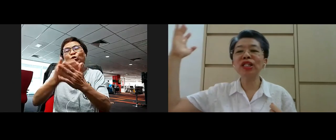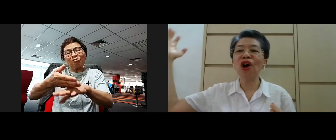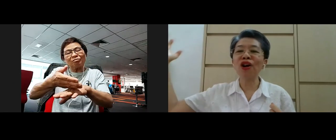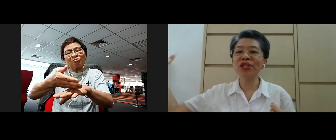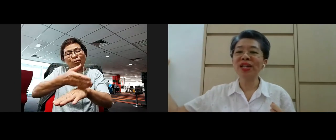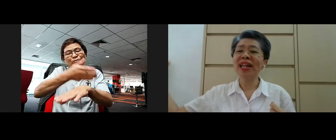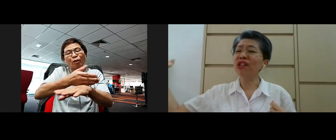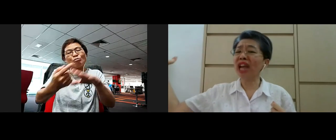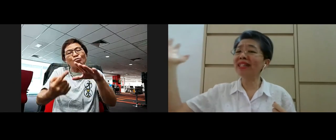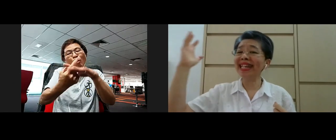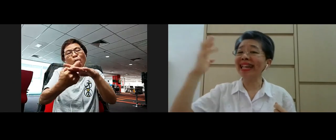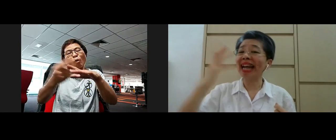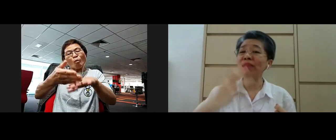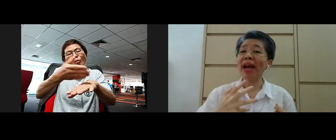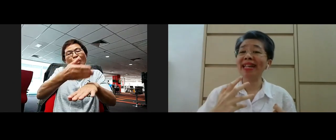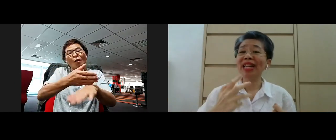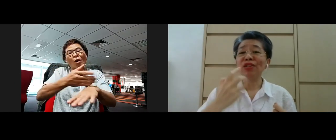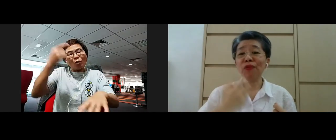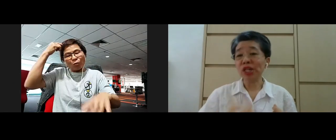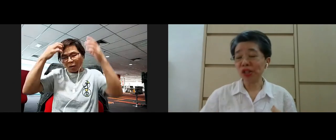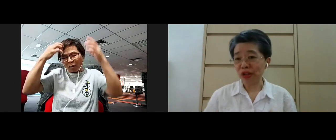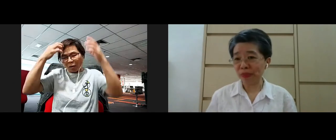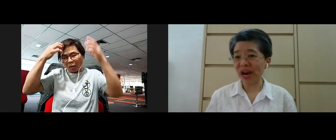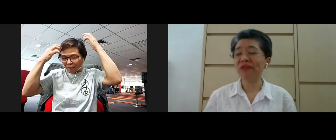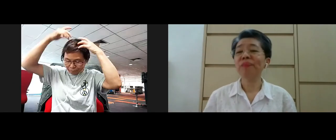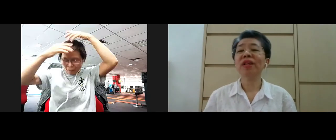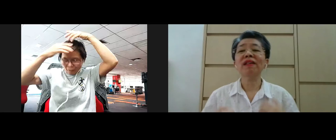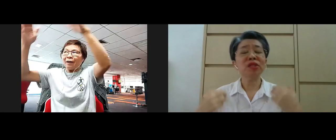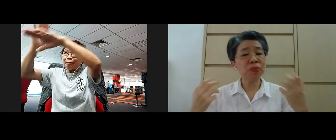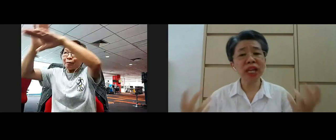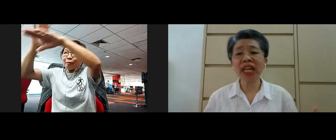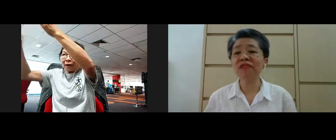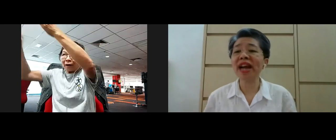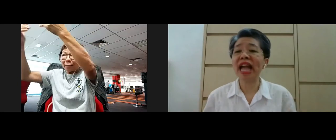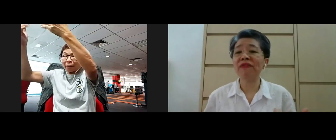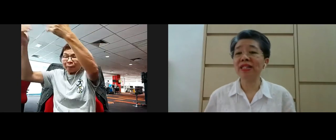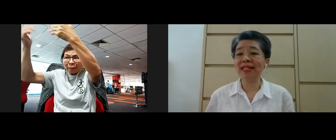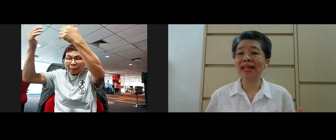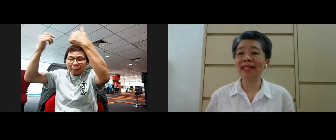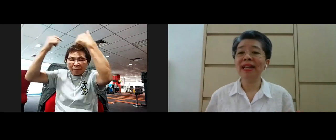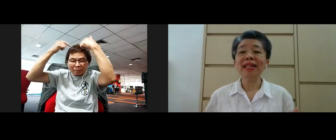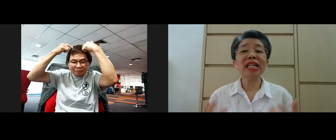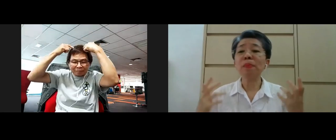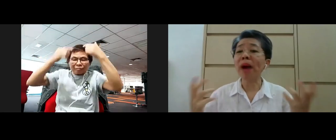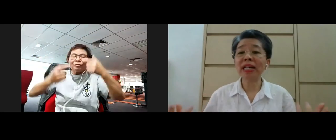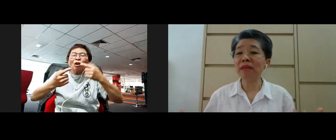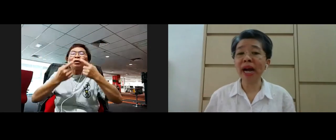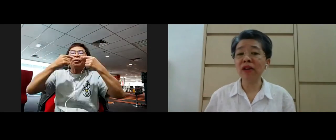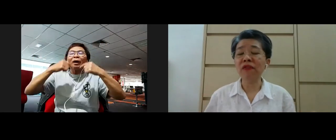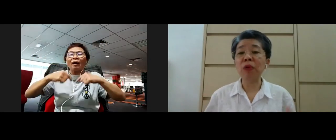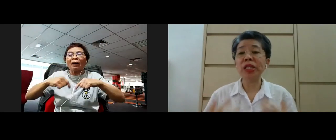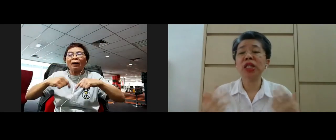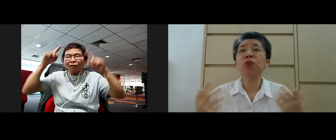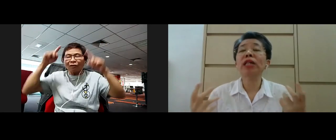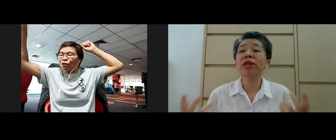you're wondering thoughts gently guide it back to focus on your breath putting in right effort again this monkey